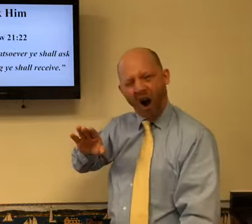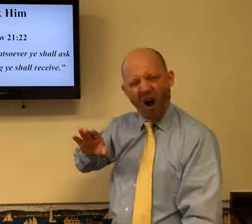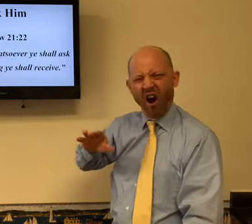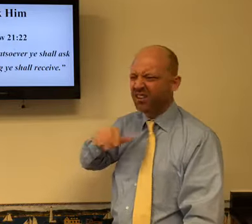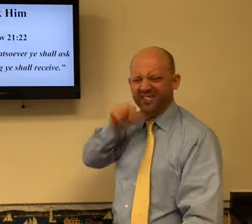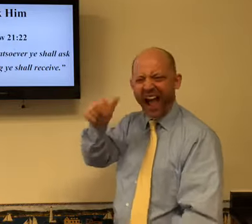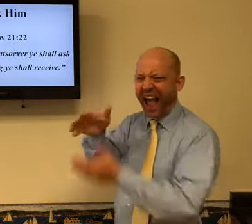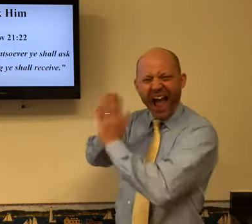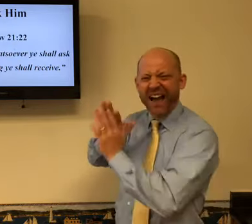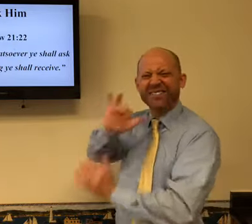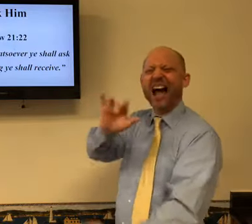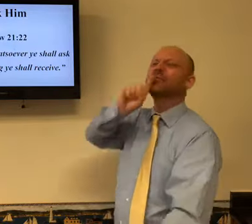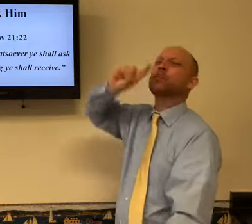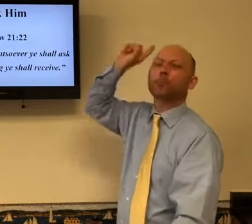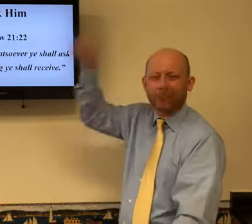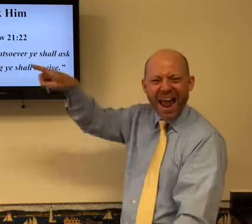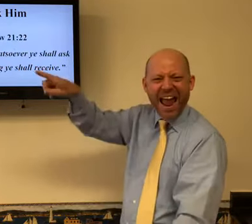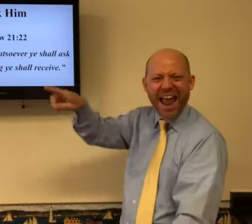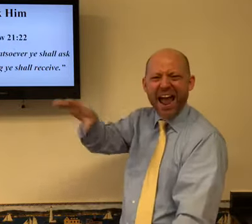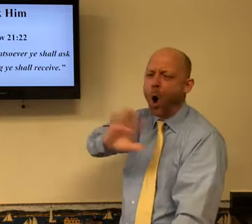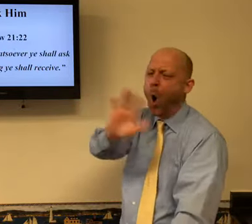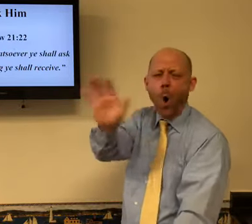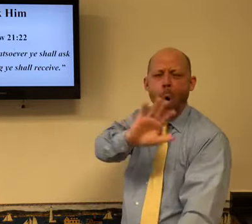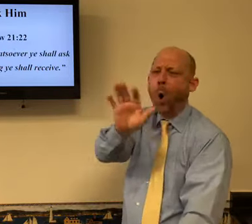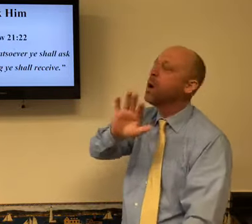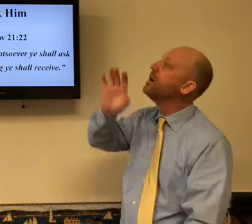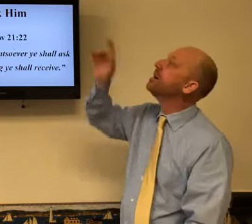God. God, no, that's not asking. That's commanding.